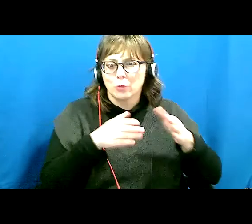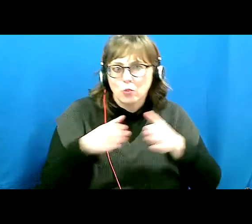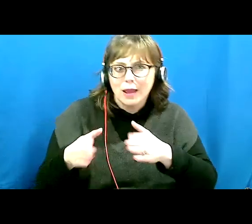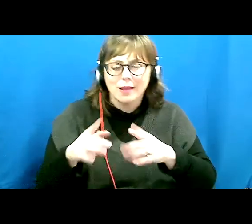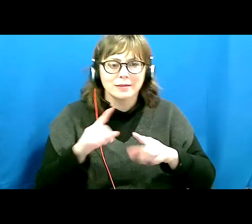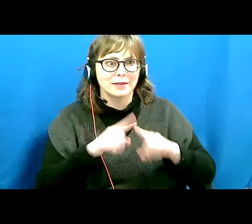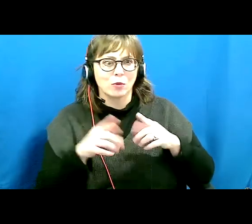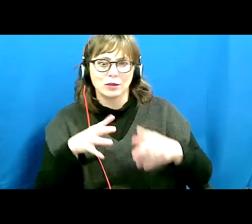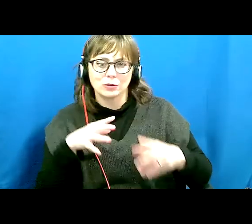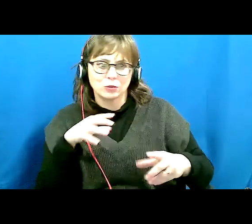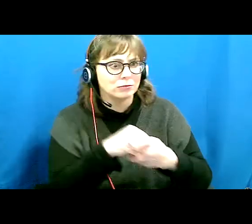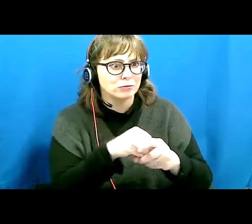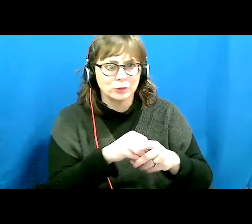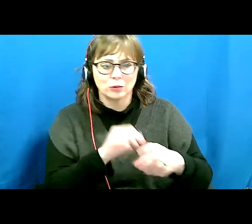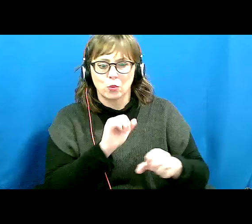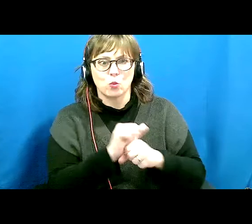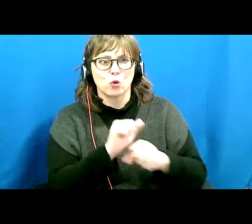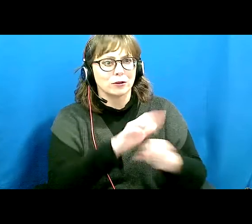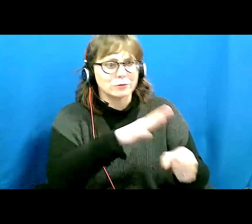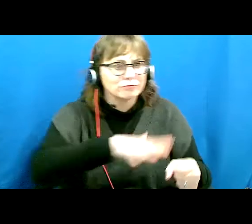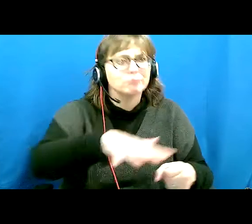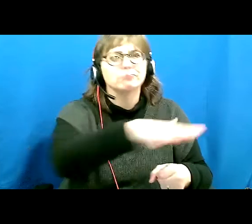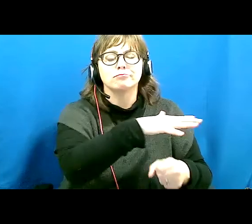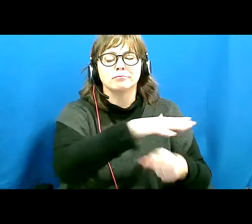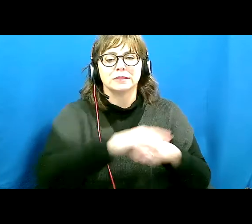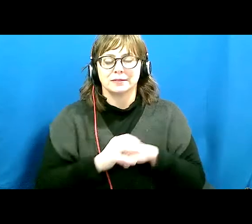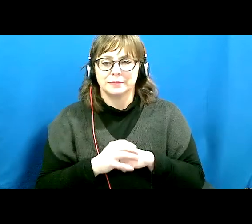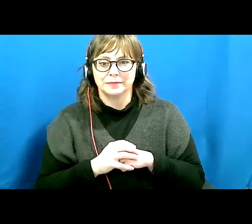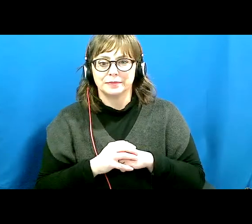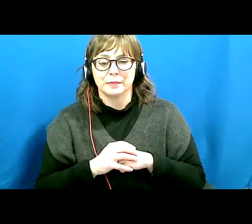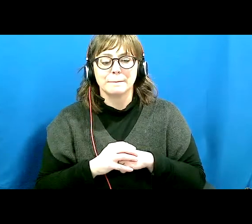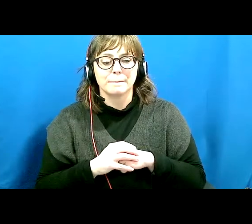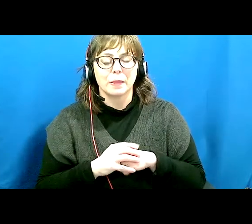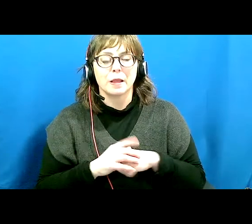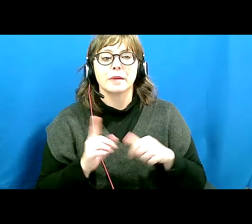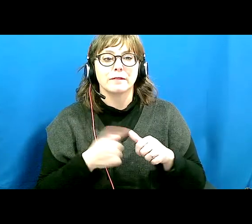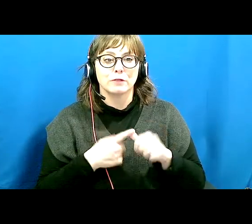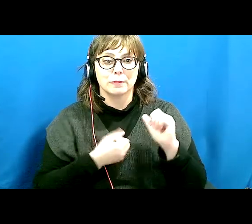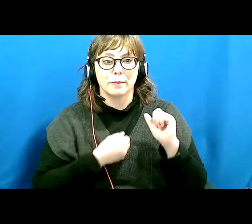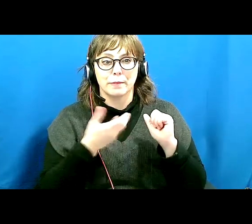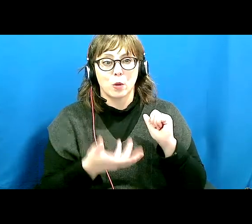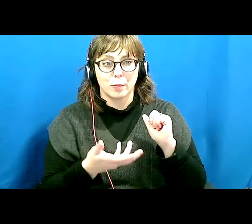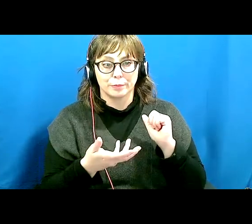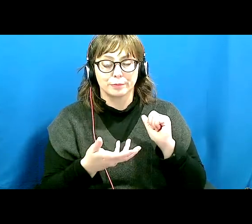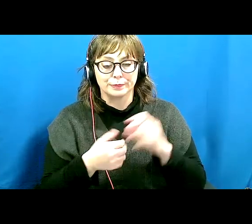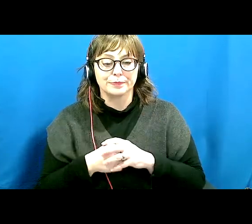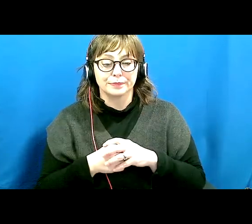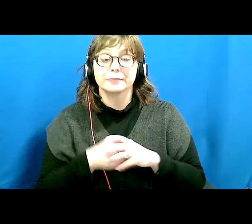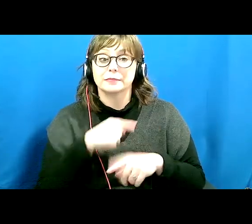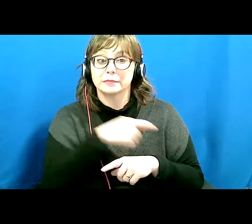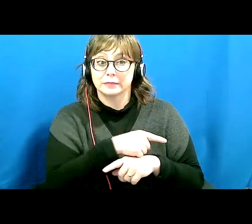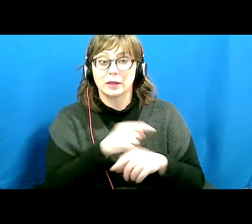more about that. But first of all, I'd just like to read a short poem that is also in the book.